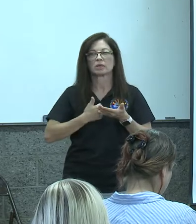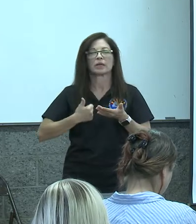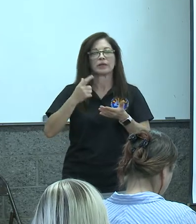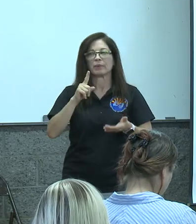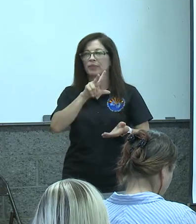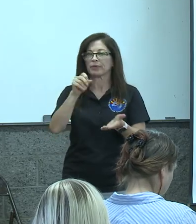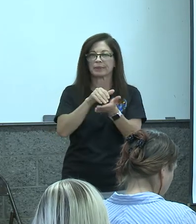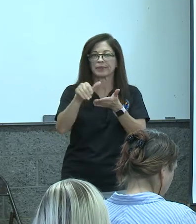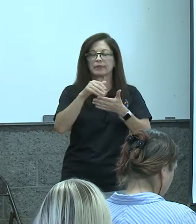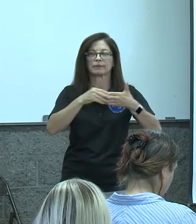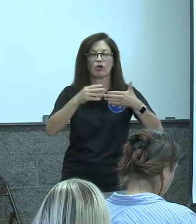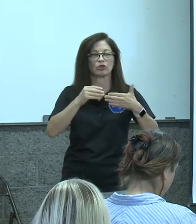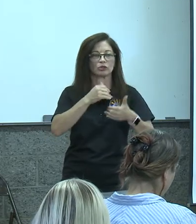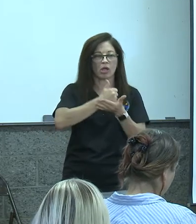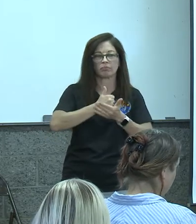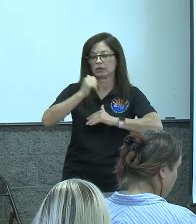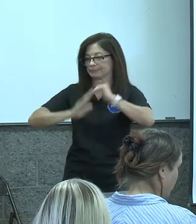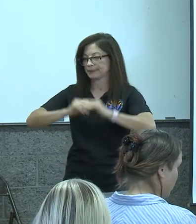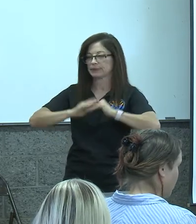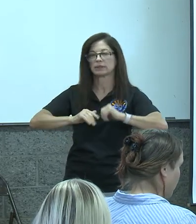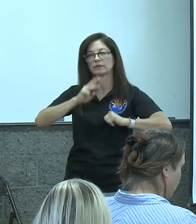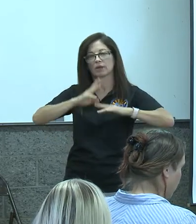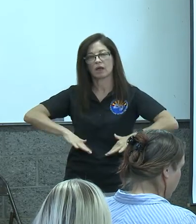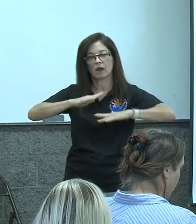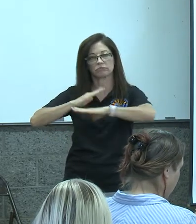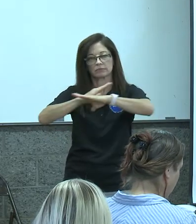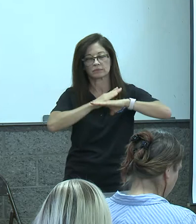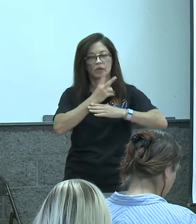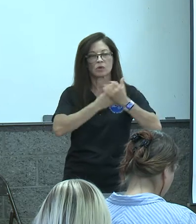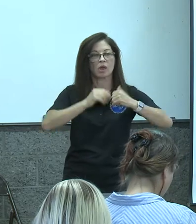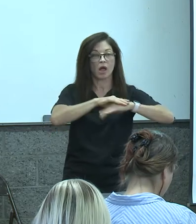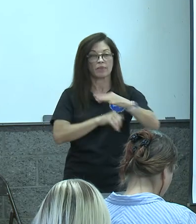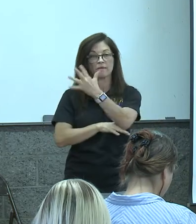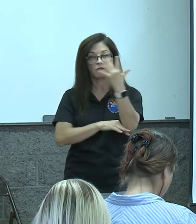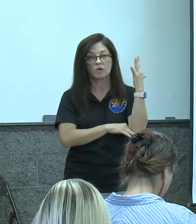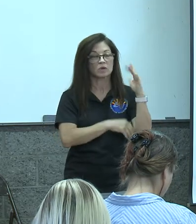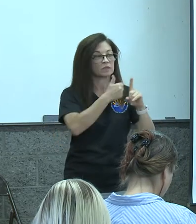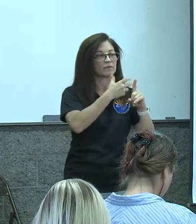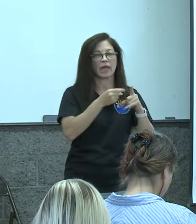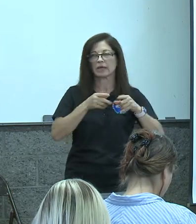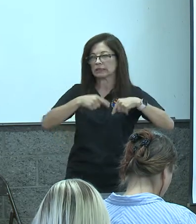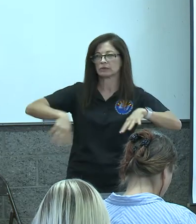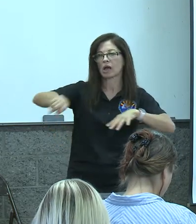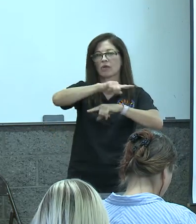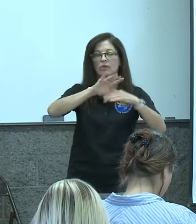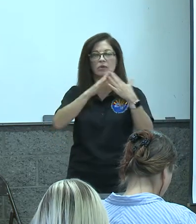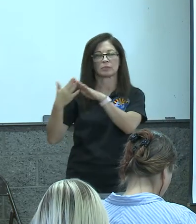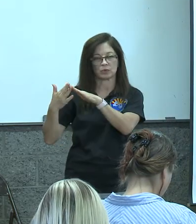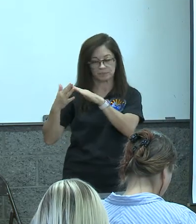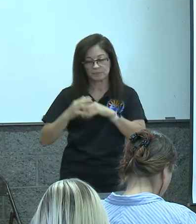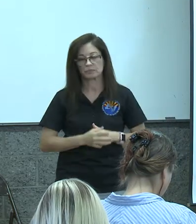put together some flood mitigation measures both on the forest and through the community and